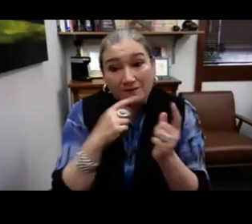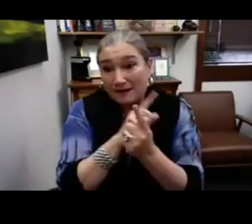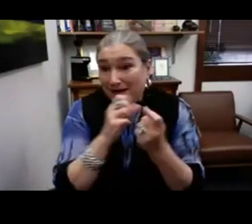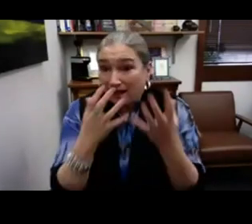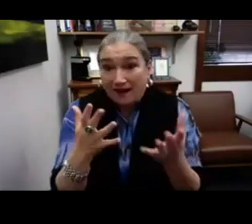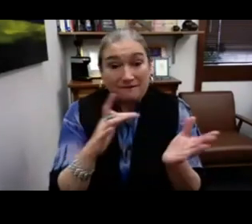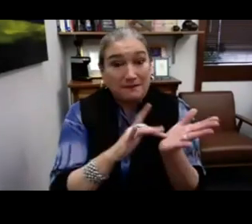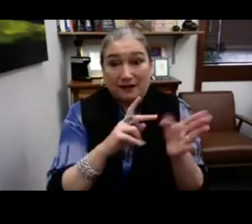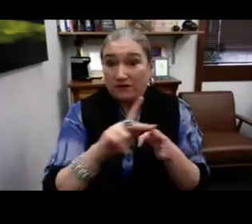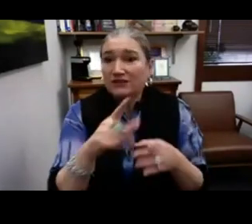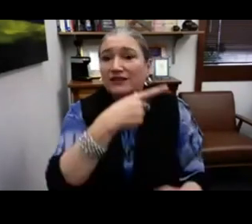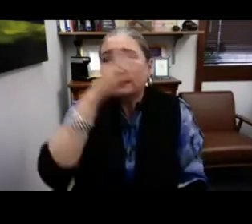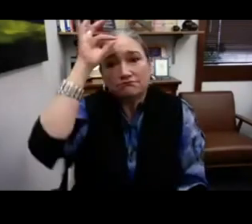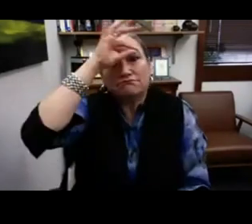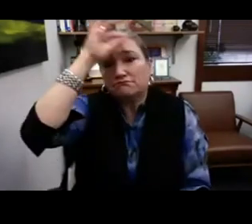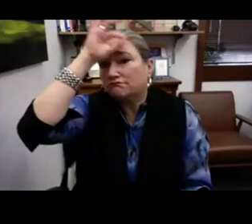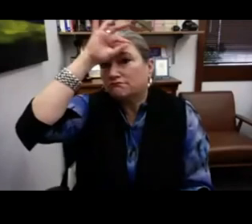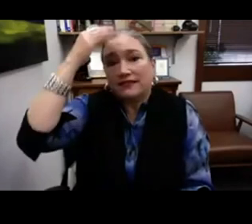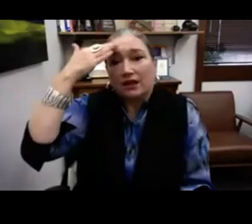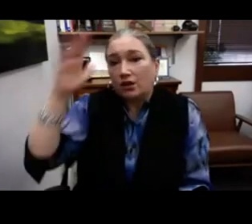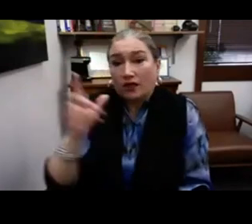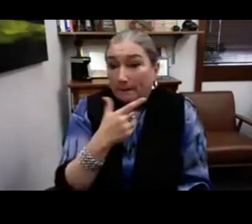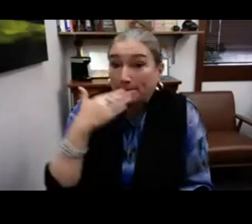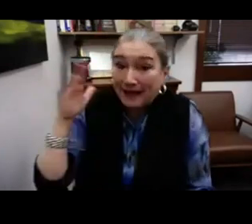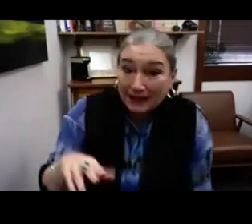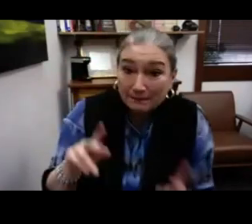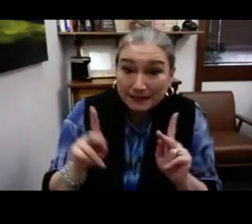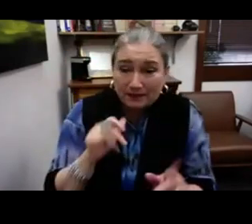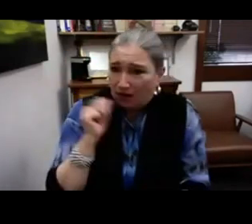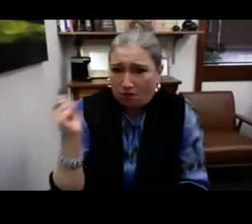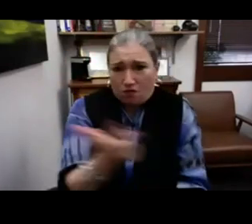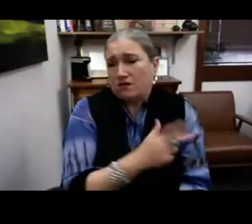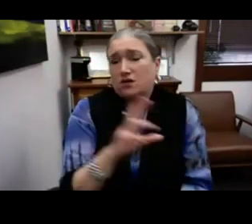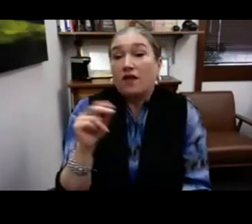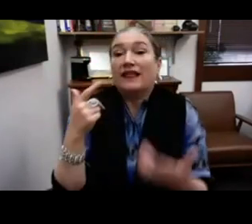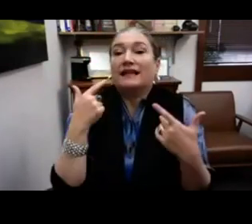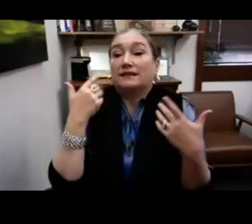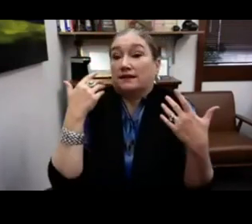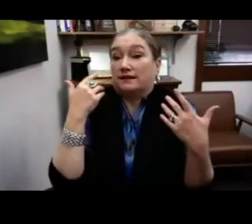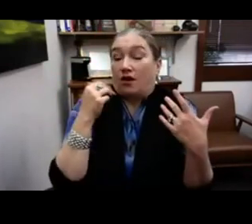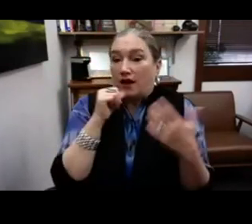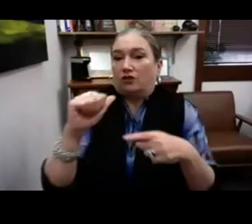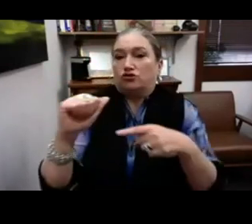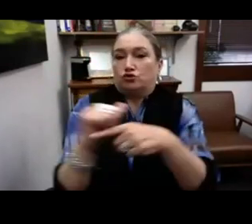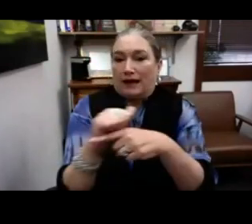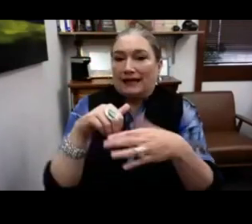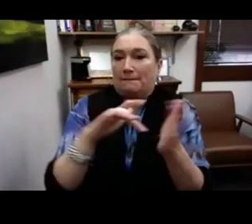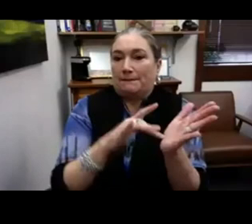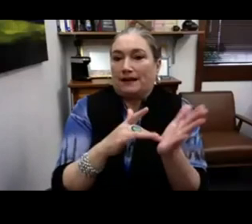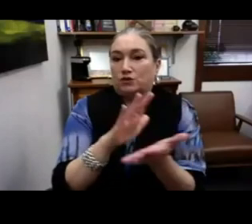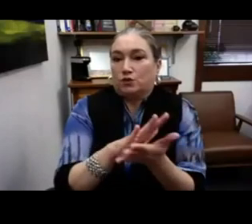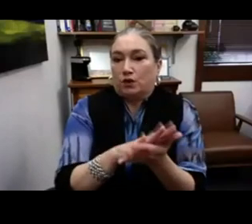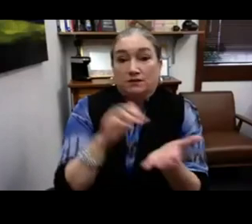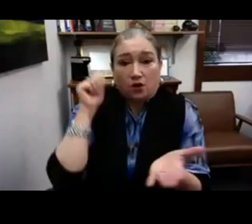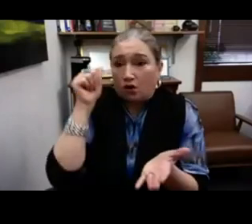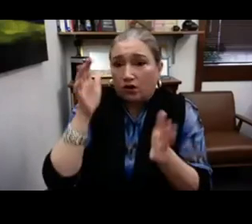about the medical and educational systems. There are many medical professionals that don't know. They're not bad people. They just don't